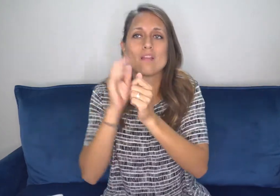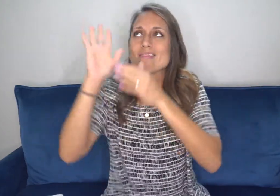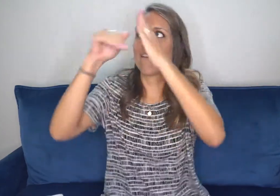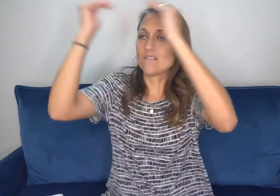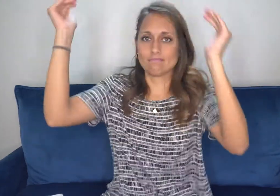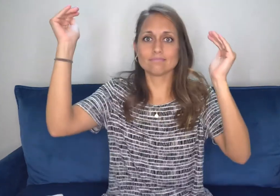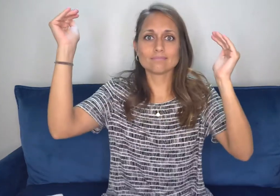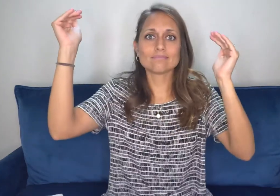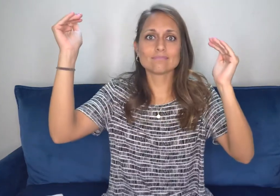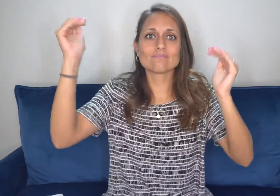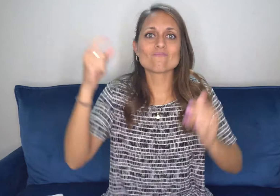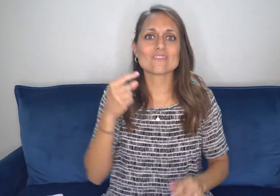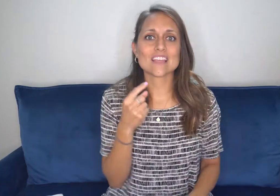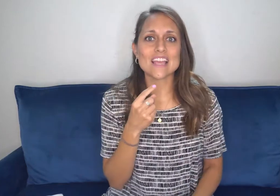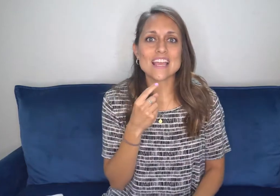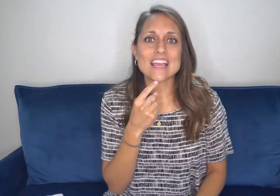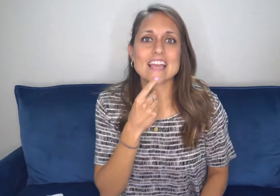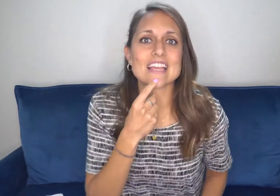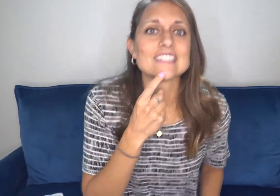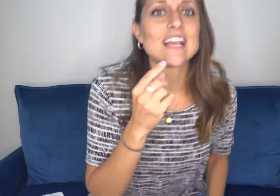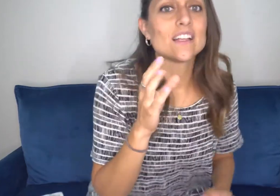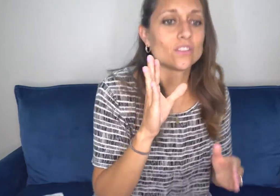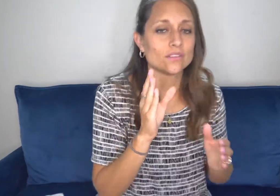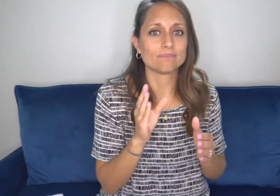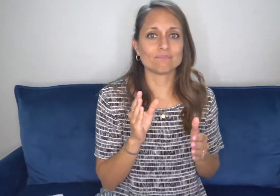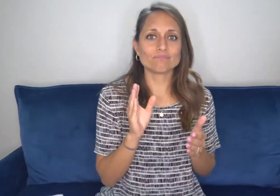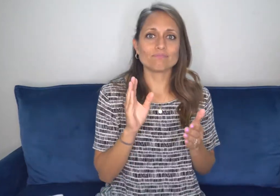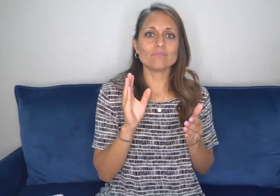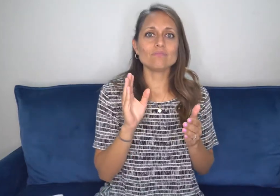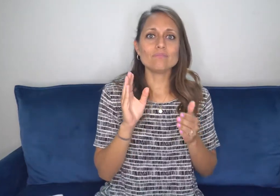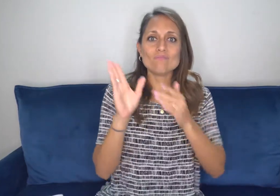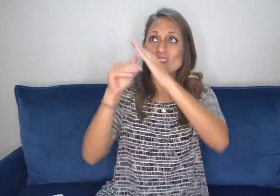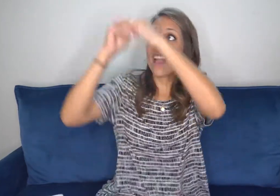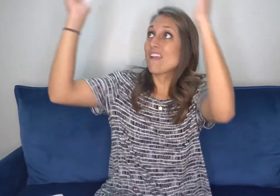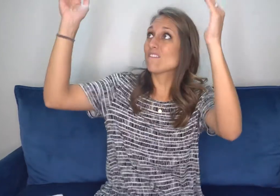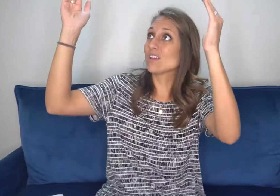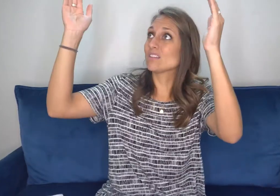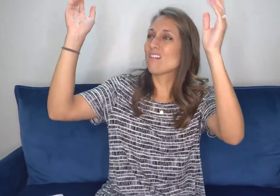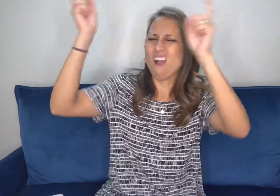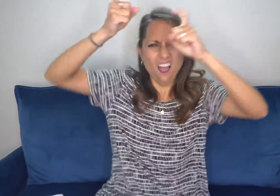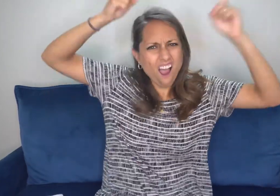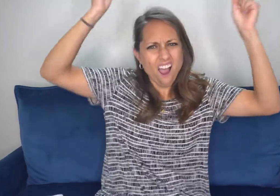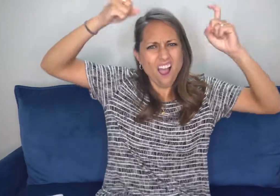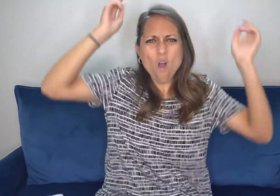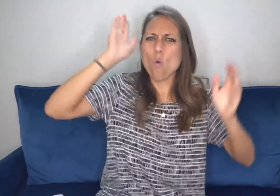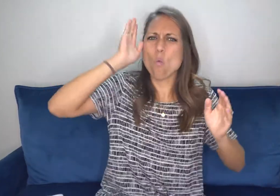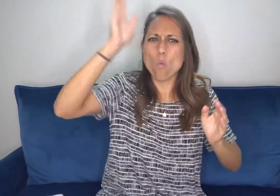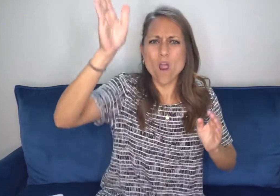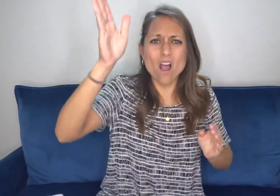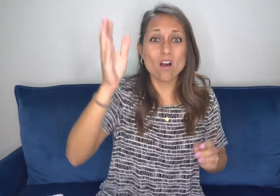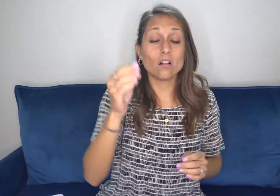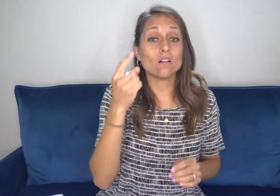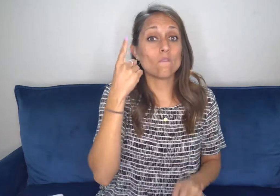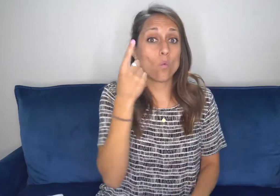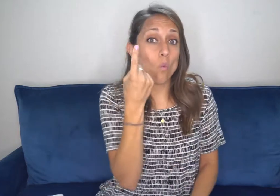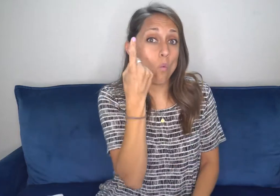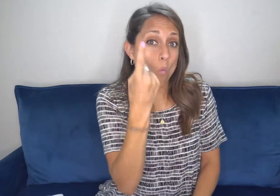emotions to heaven rejoicing for one sinner, for